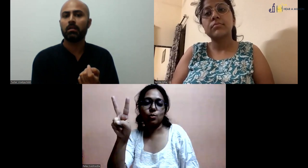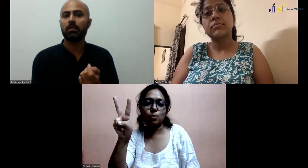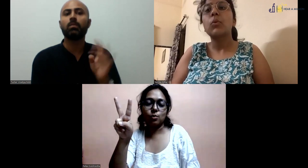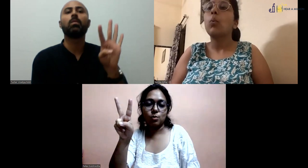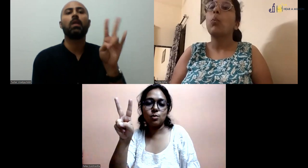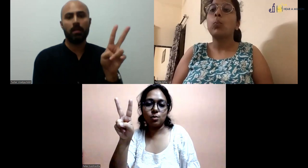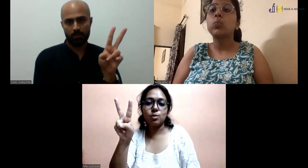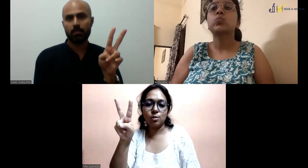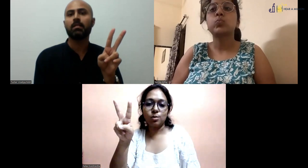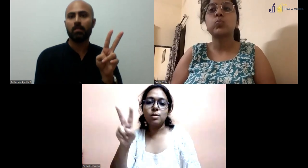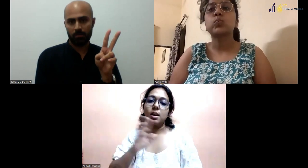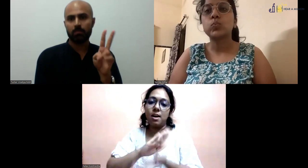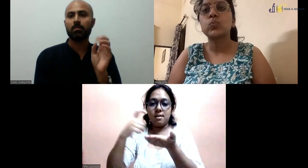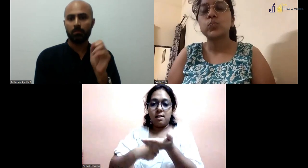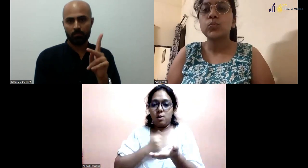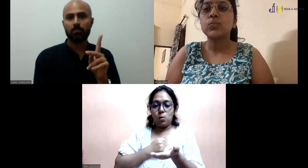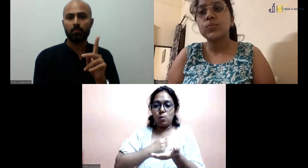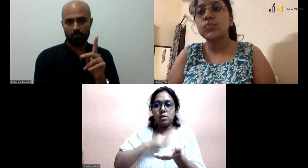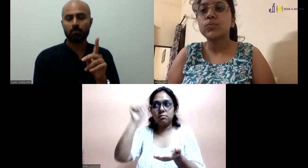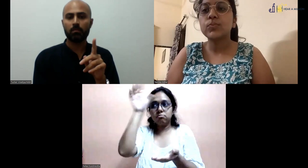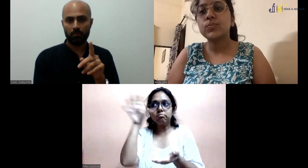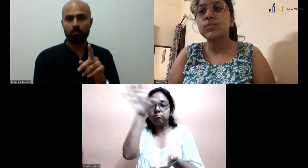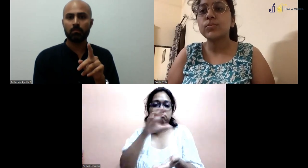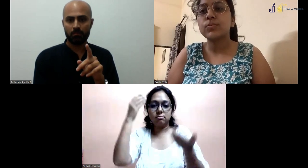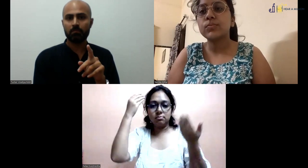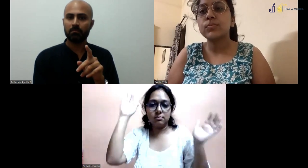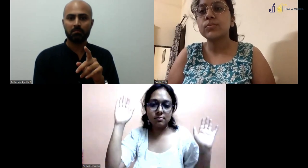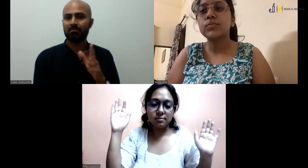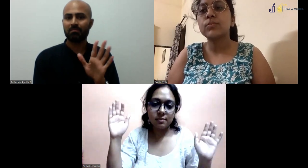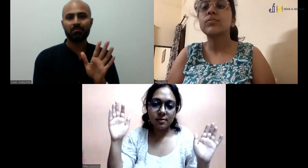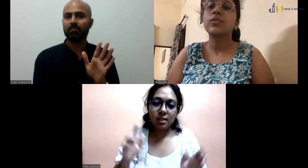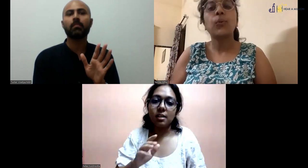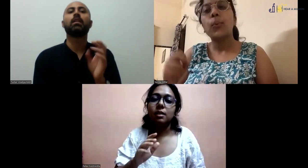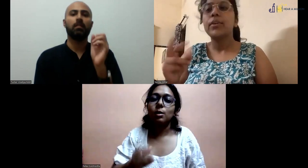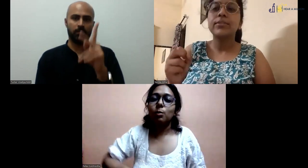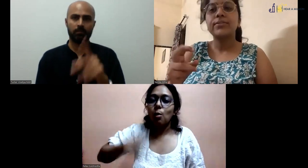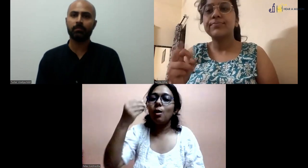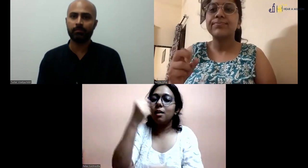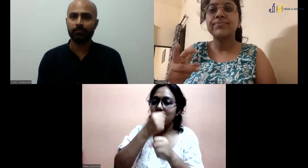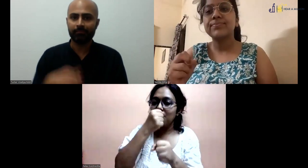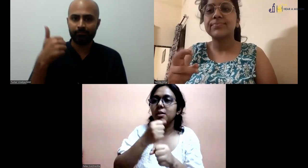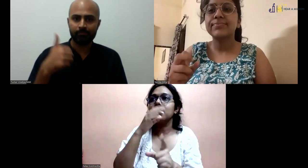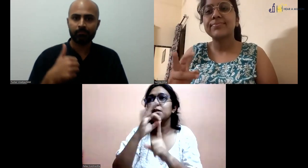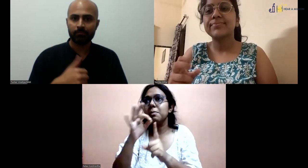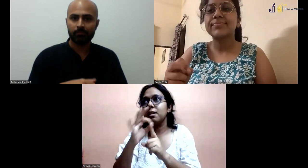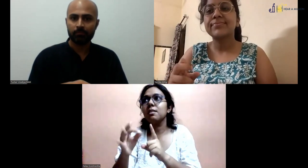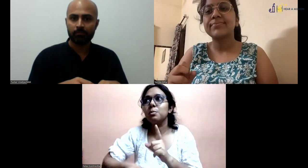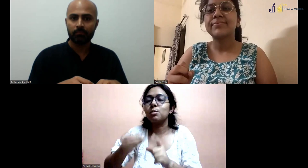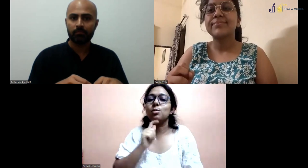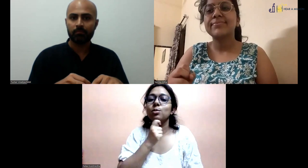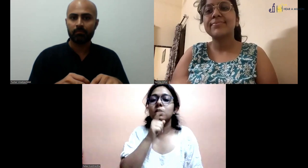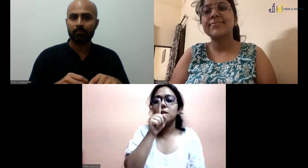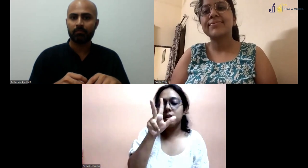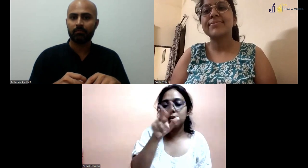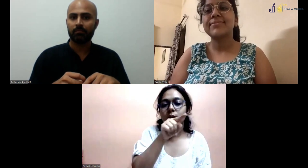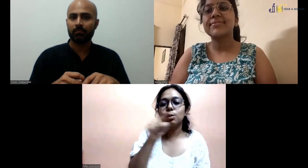It's 18 to 42 years in Haryana, but I'm not sure about the other states